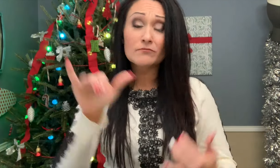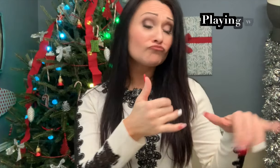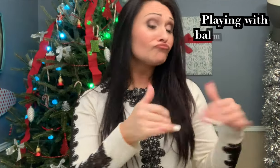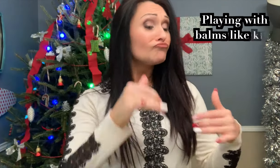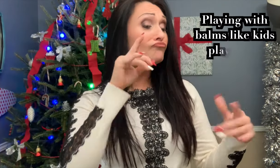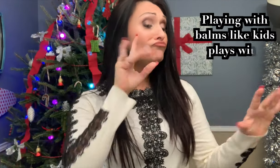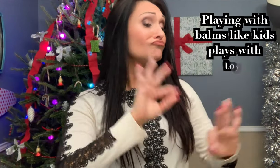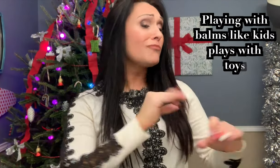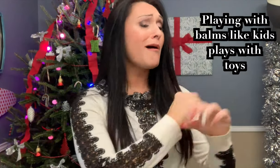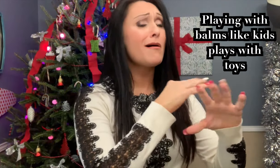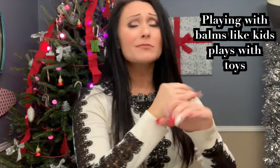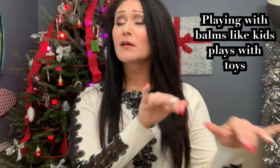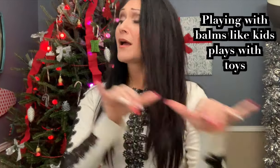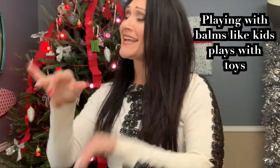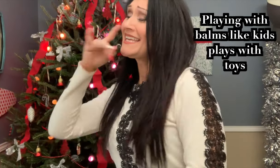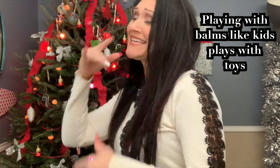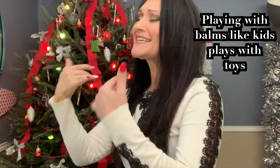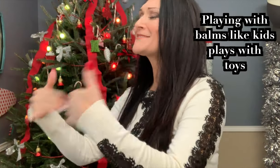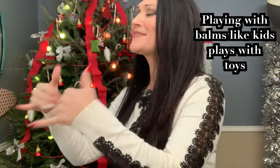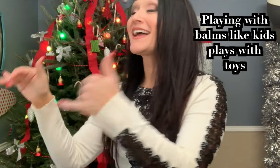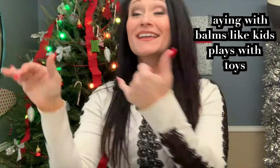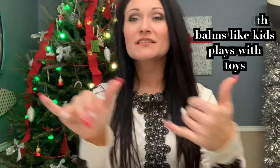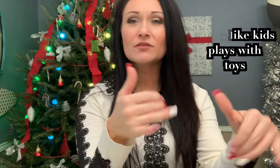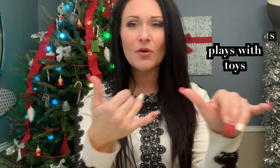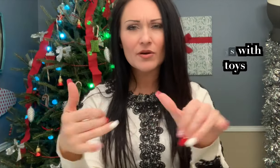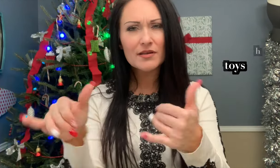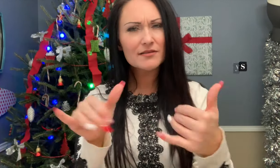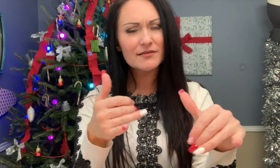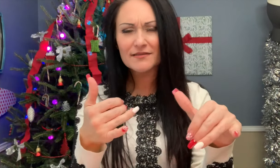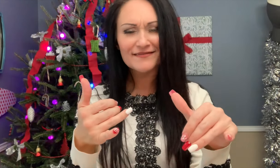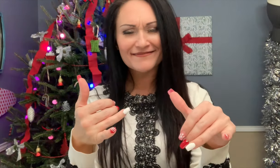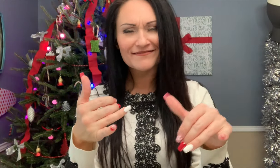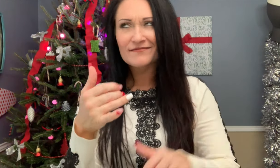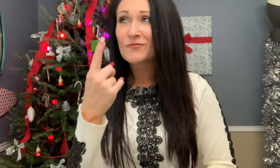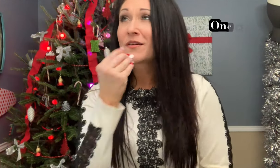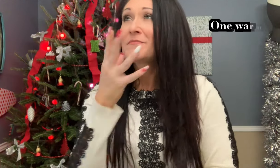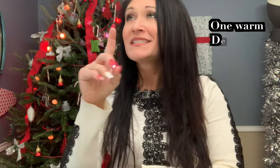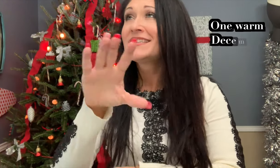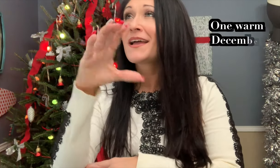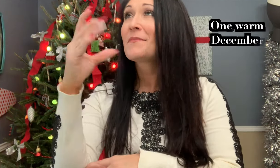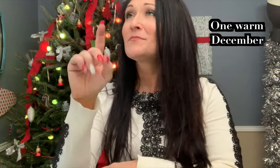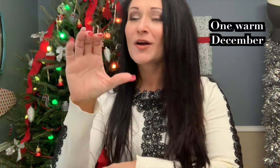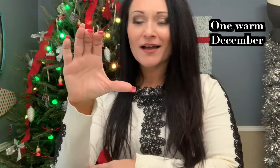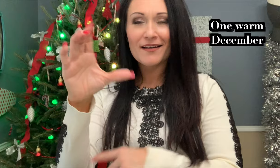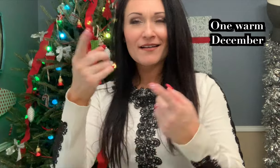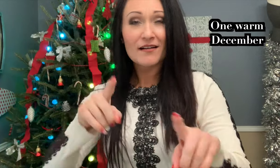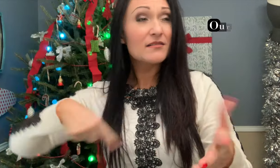Playing with bombs like kids playing with toys. One warm December, our